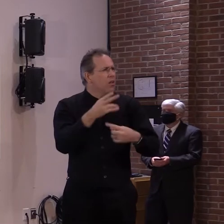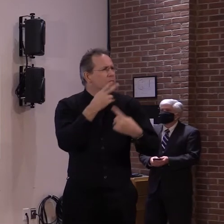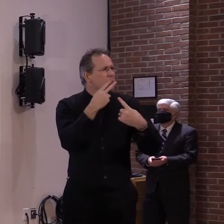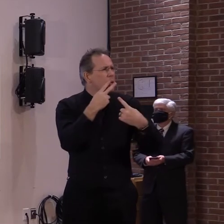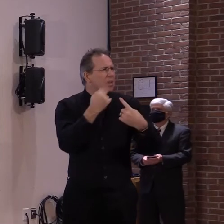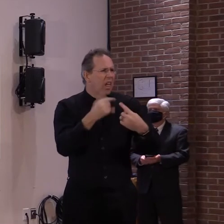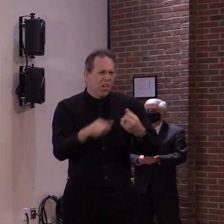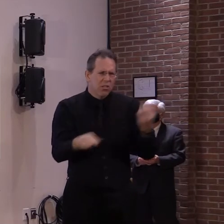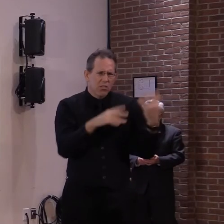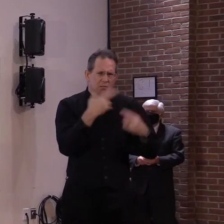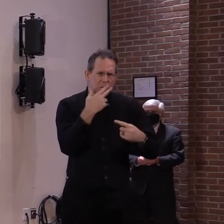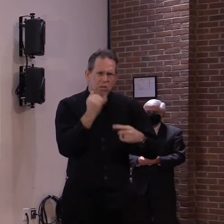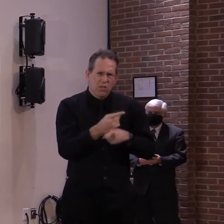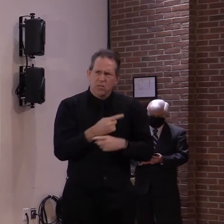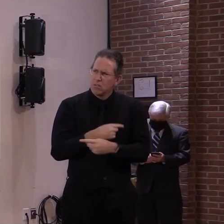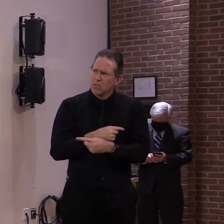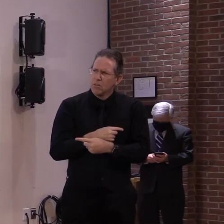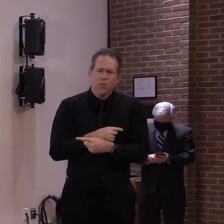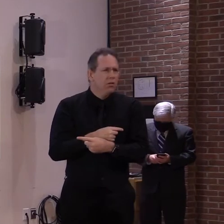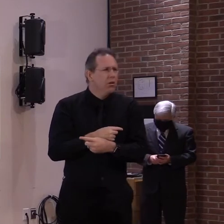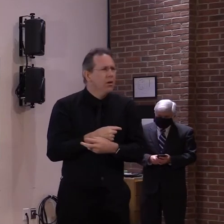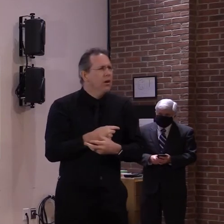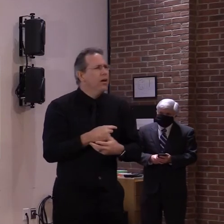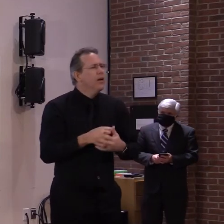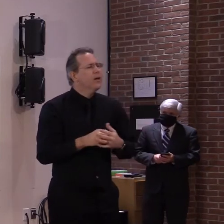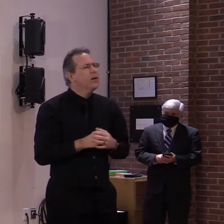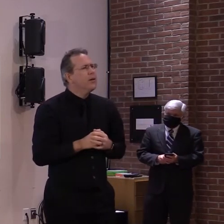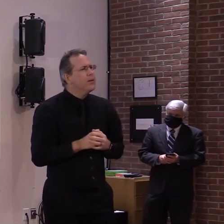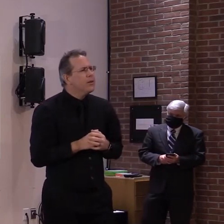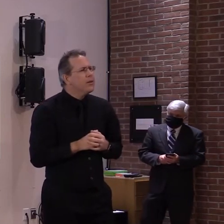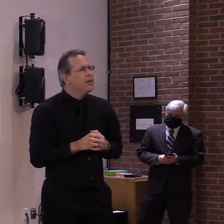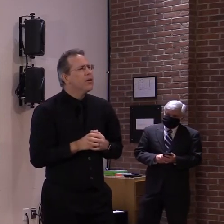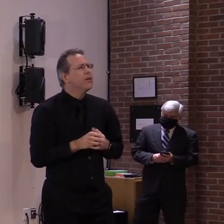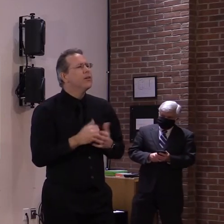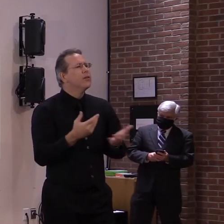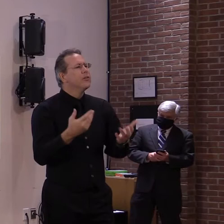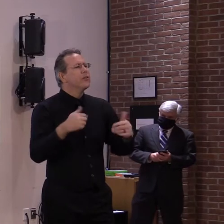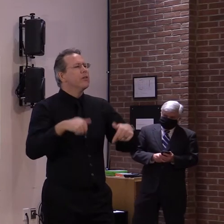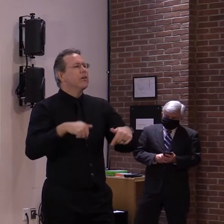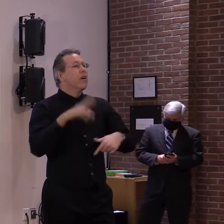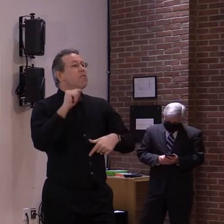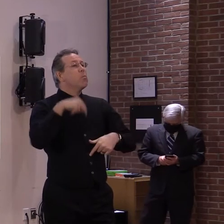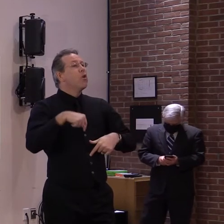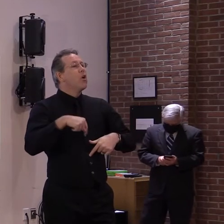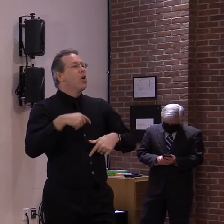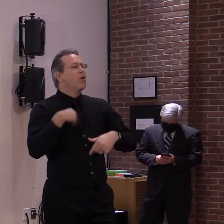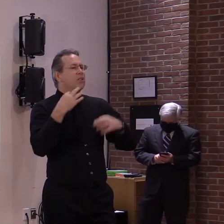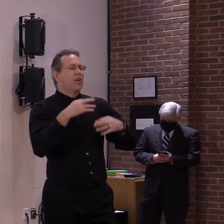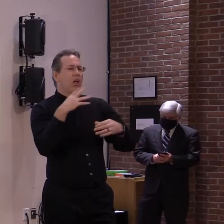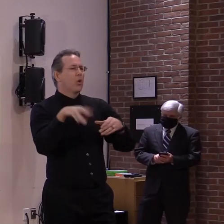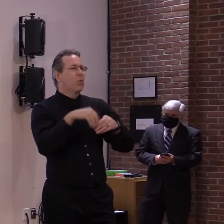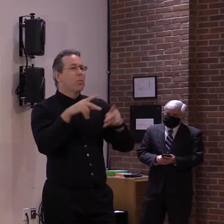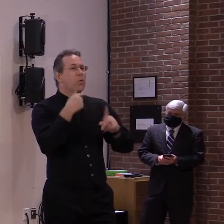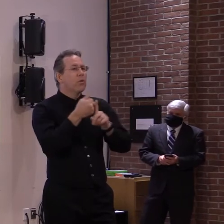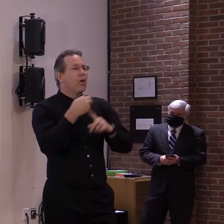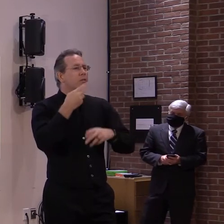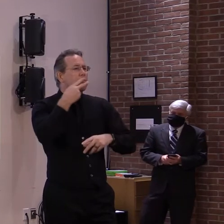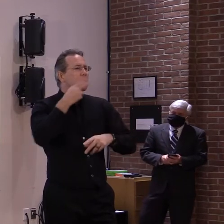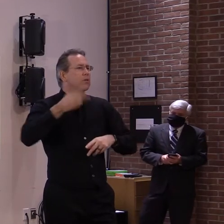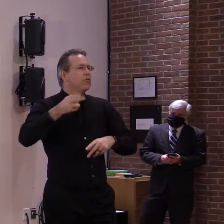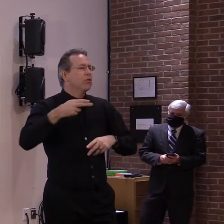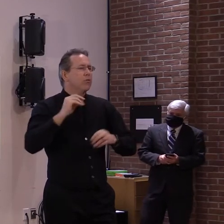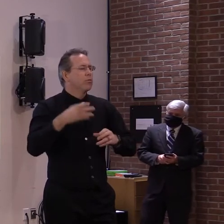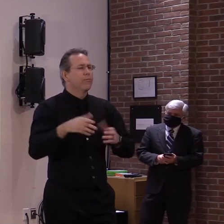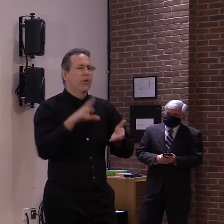for a higher priority? So in Vermont, we've chosen to not include smoking on the list. Um, not, not that it,